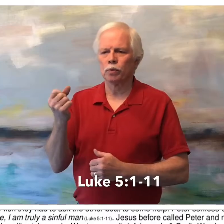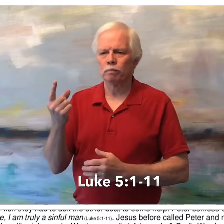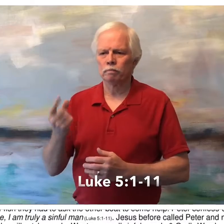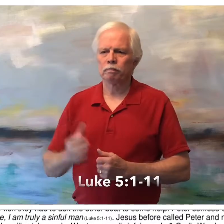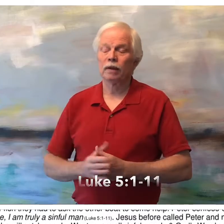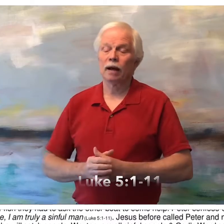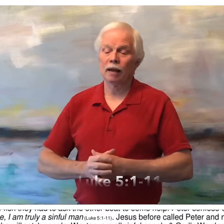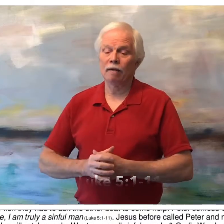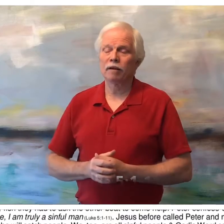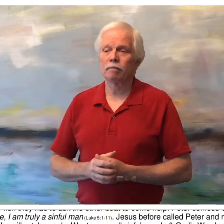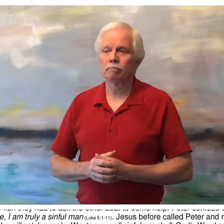11.